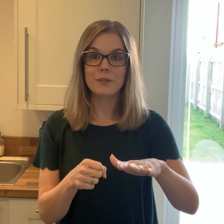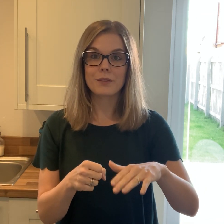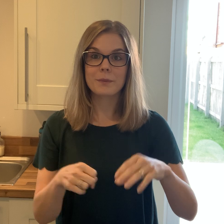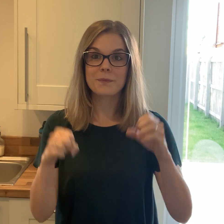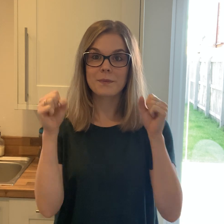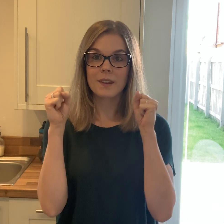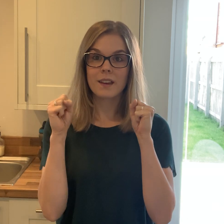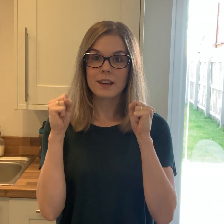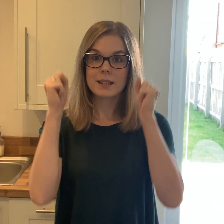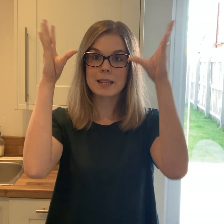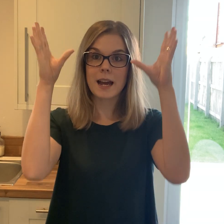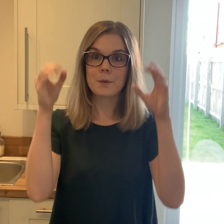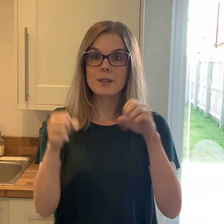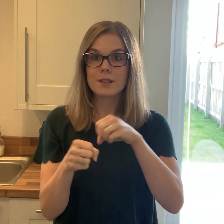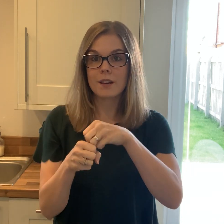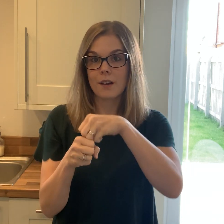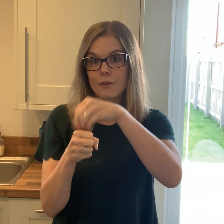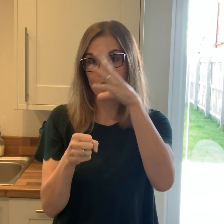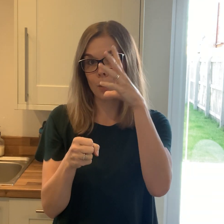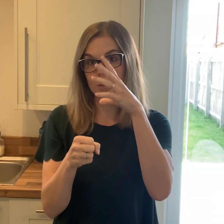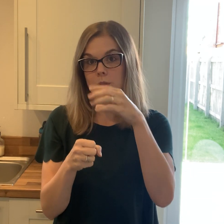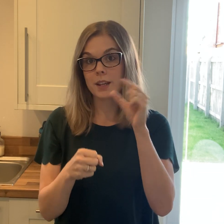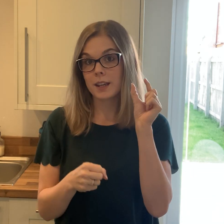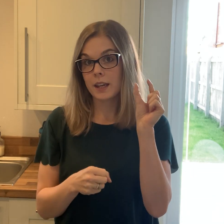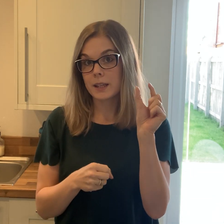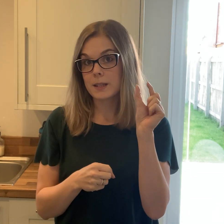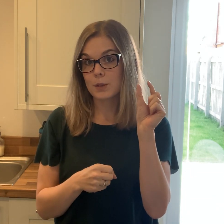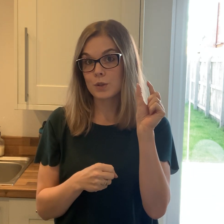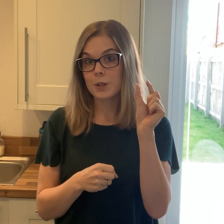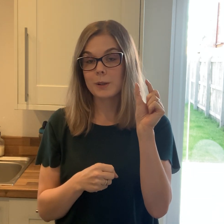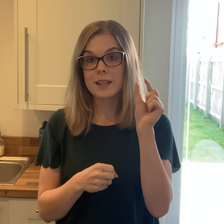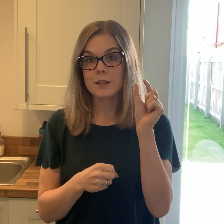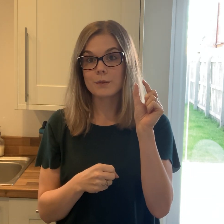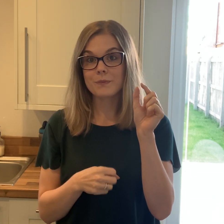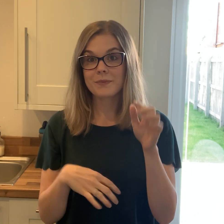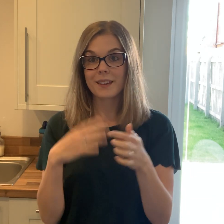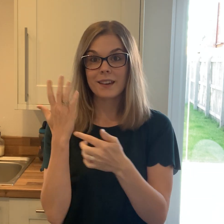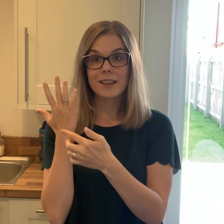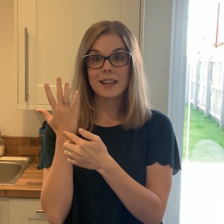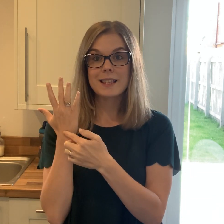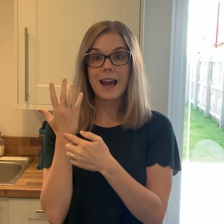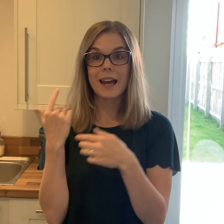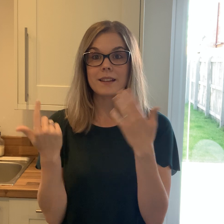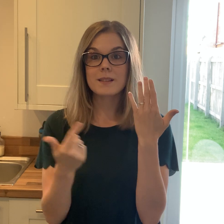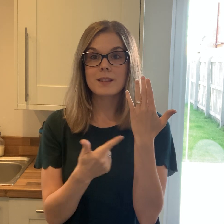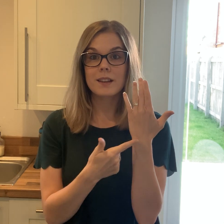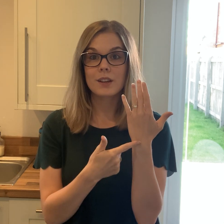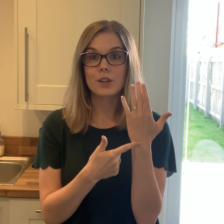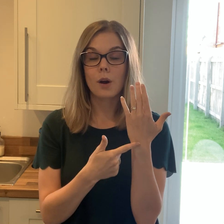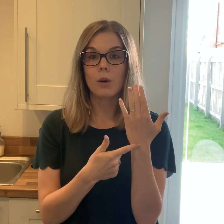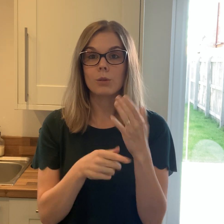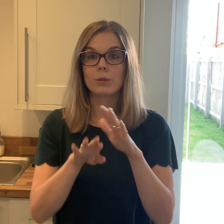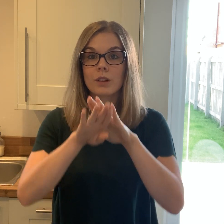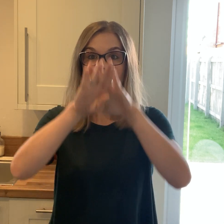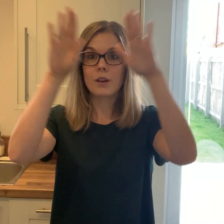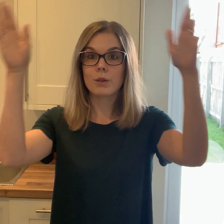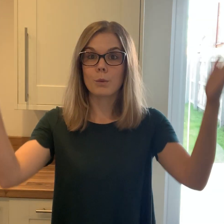Towers of gold are still too little These hands could hold the